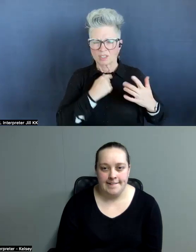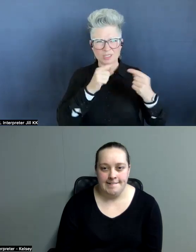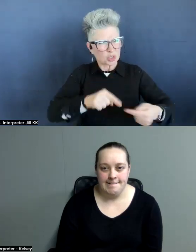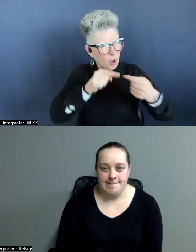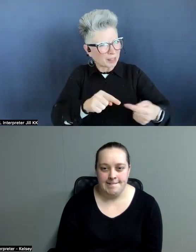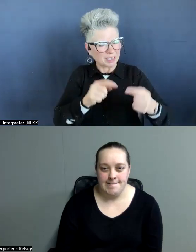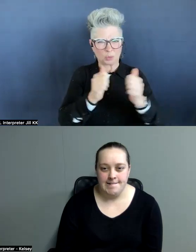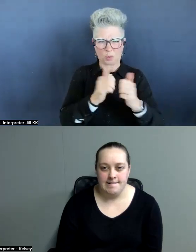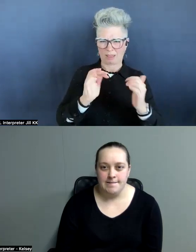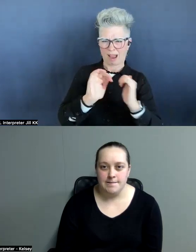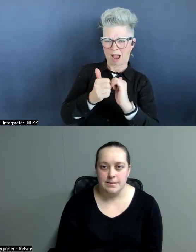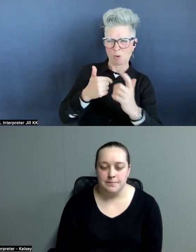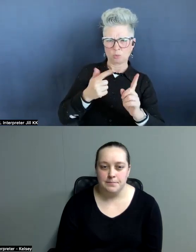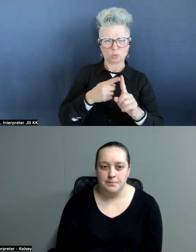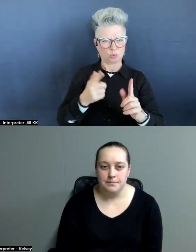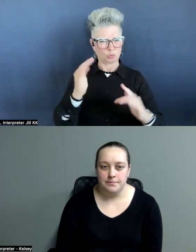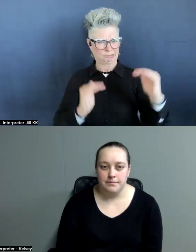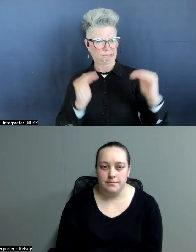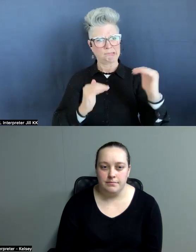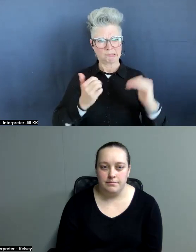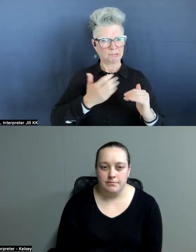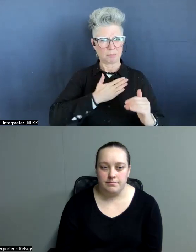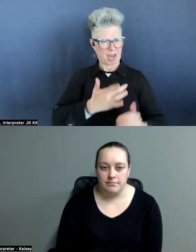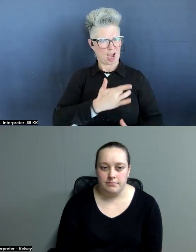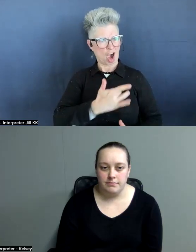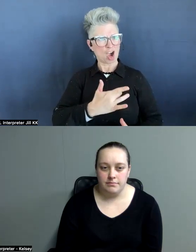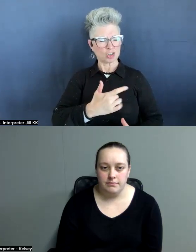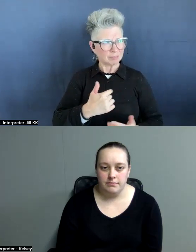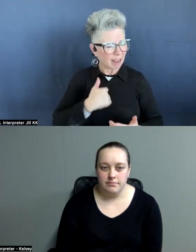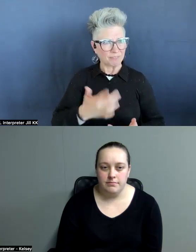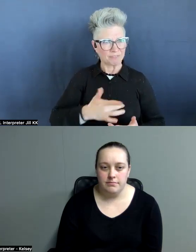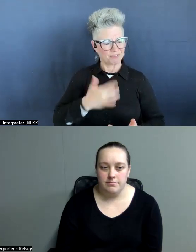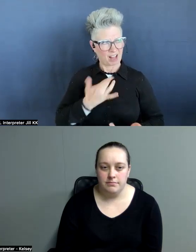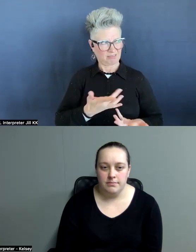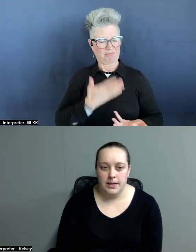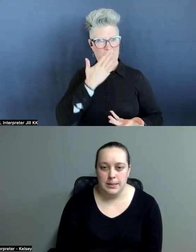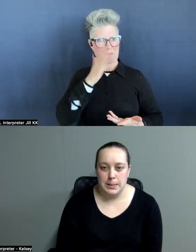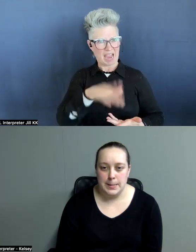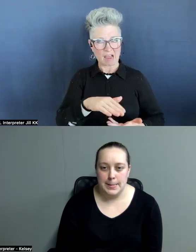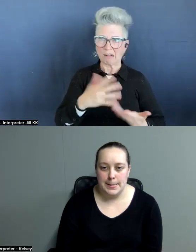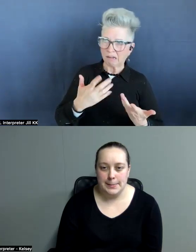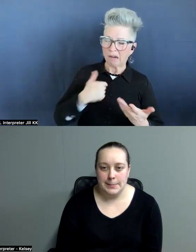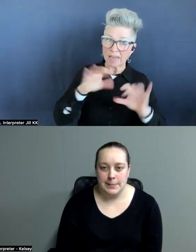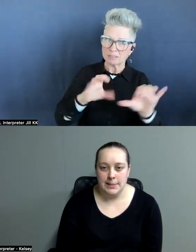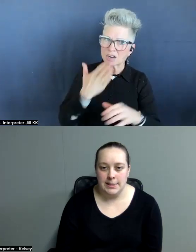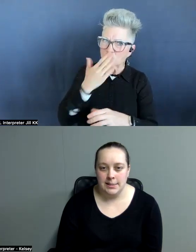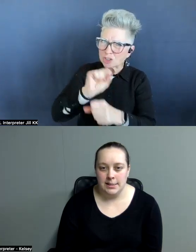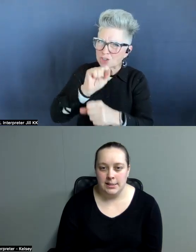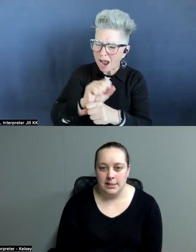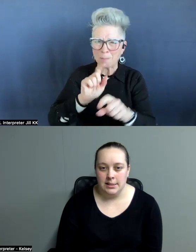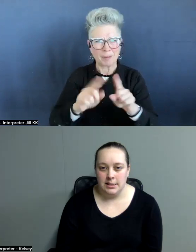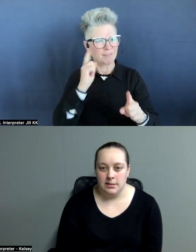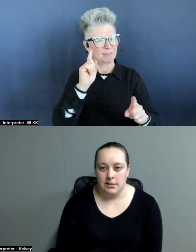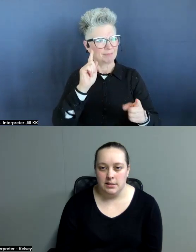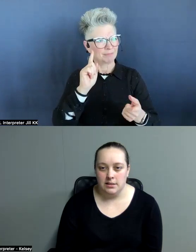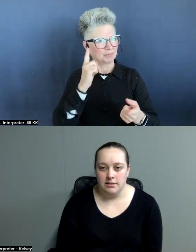the scales. You know, I felt so bad, but I, you know, I had done a good job. I did what I supposed to do, but personally, it was a struggle.